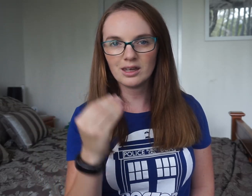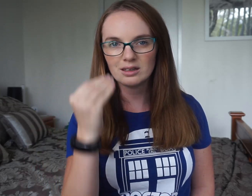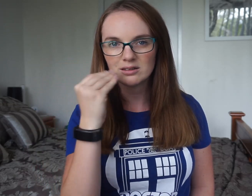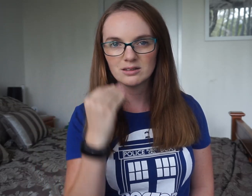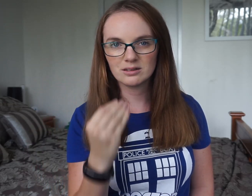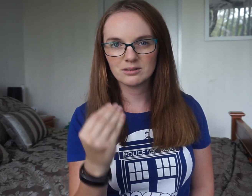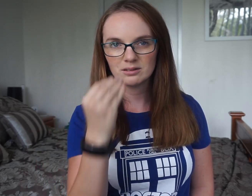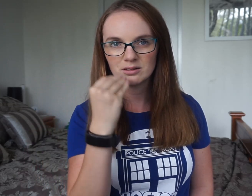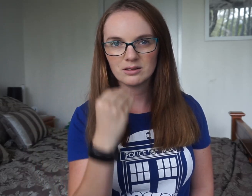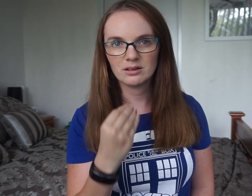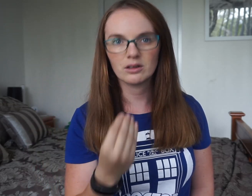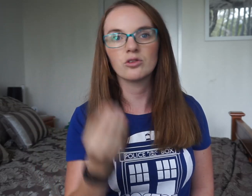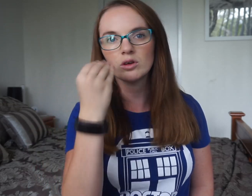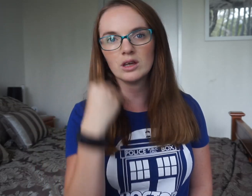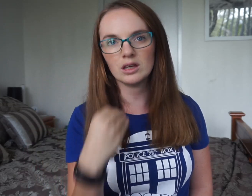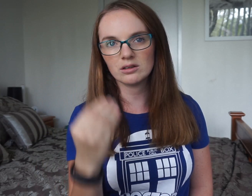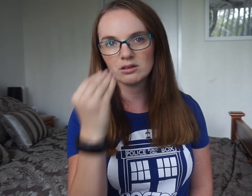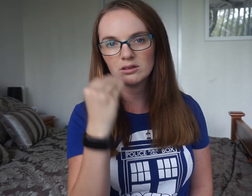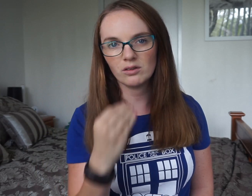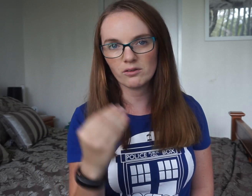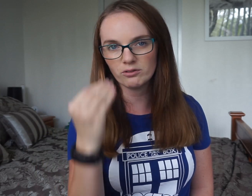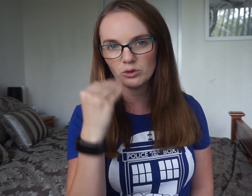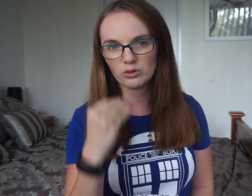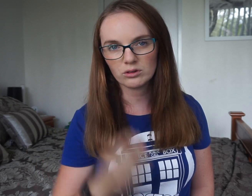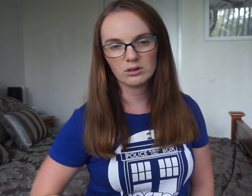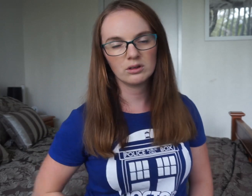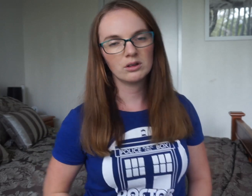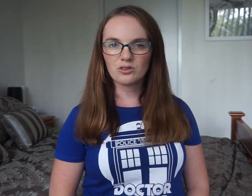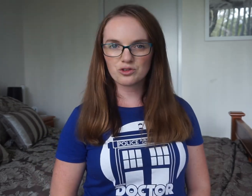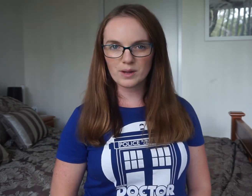Eat. Because you eat the food. Drink.